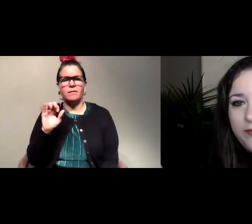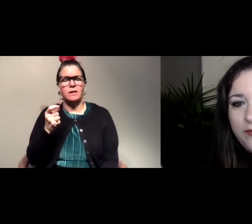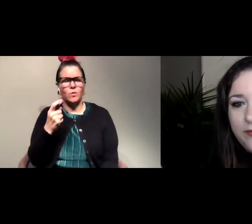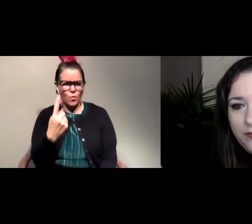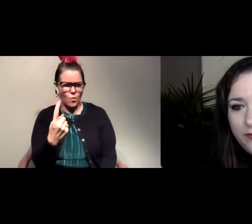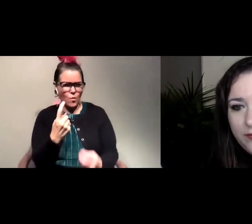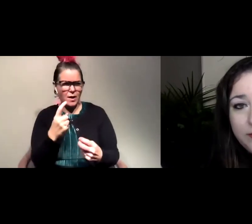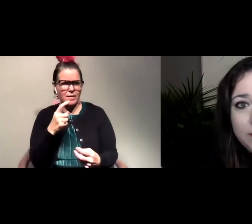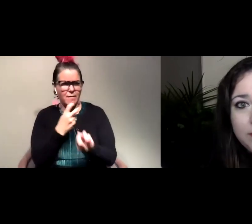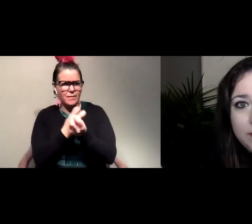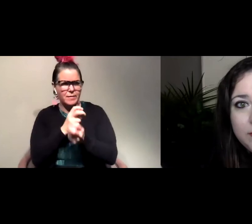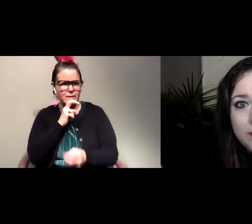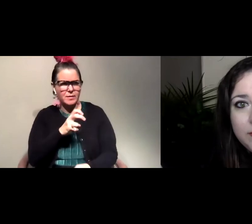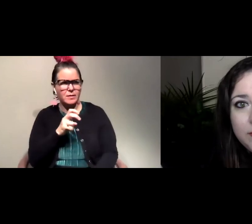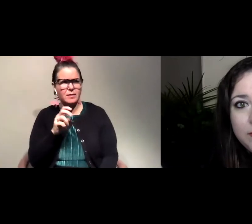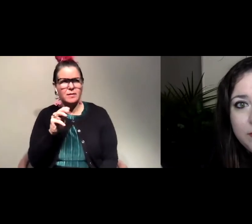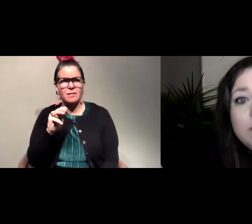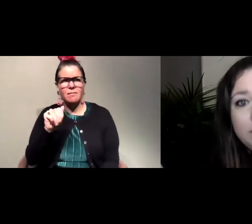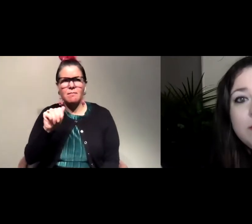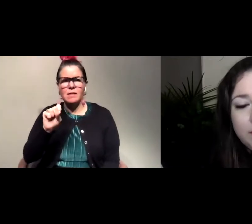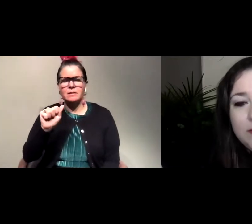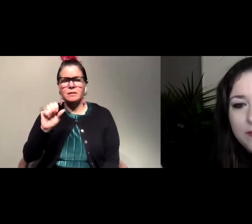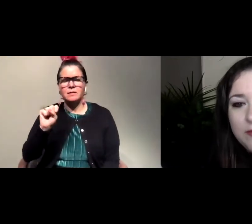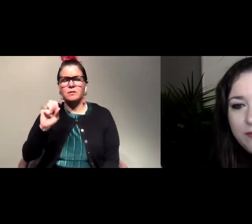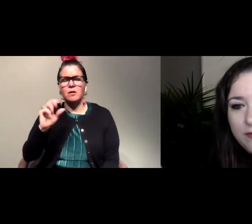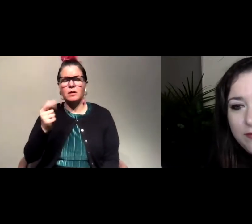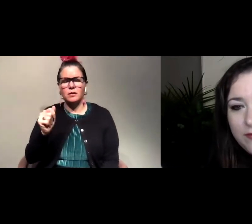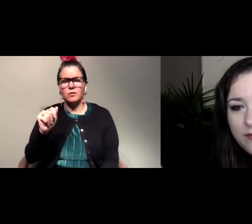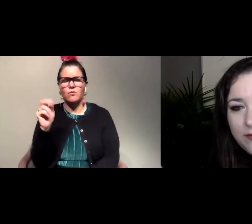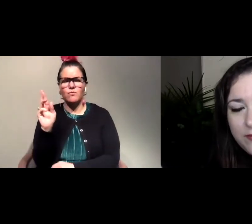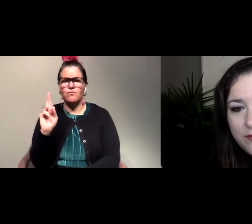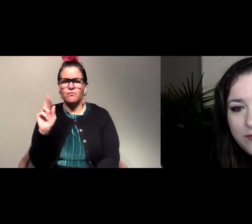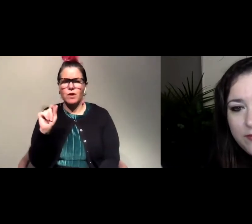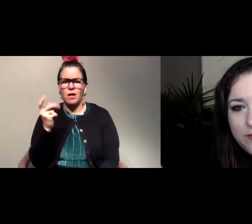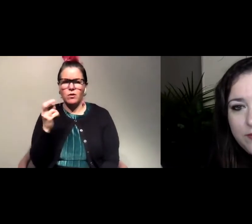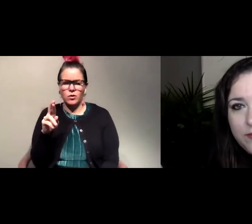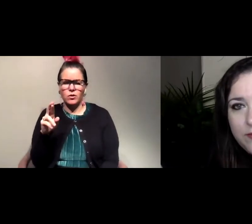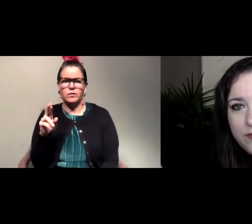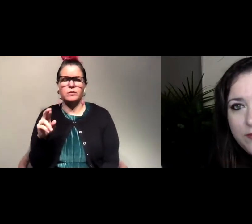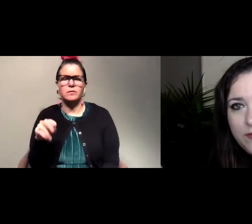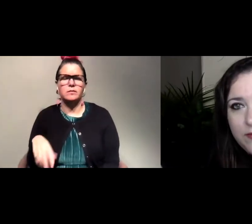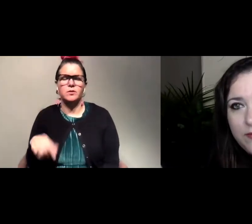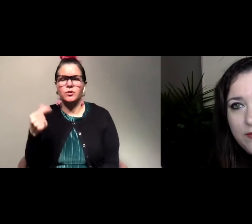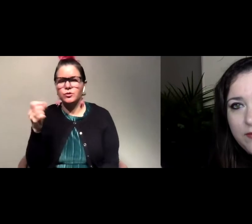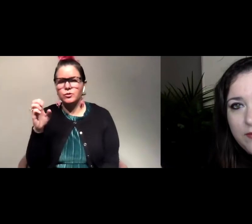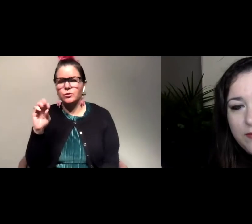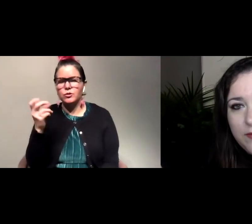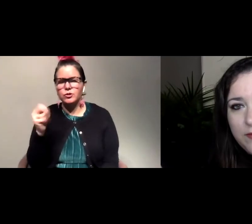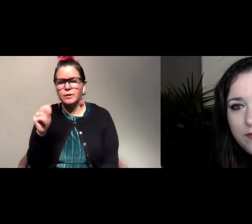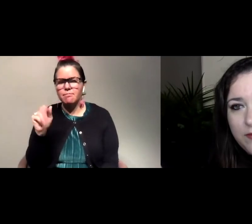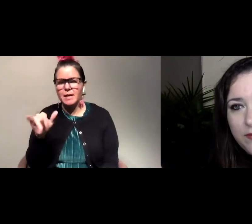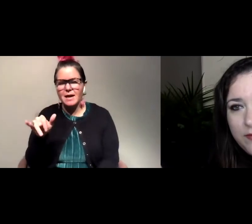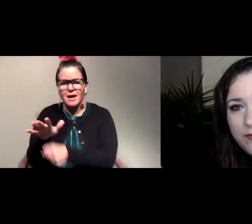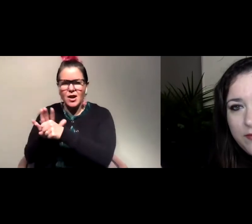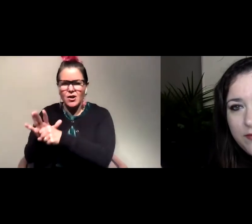in Canada would be the massasauga rattler which is more in like the Georgian Bay area and there might be